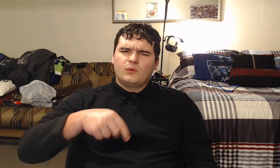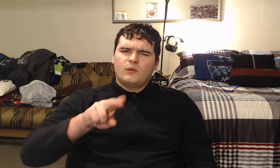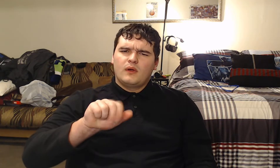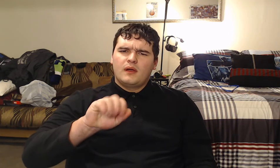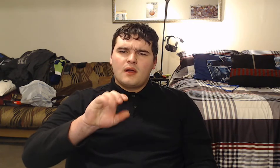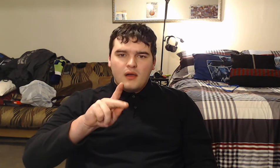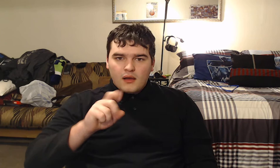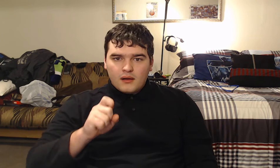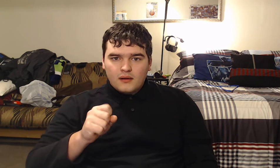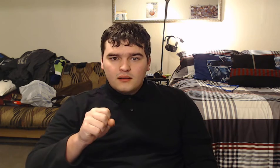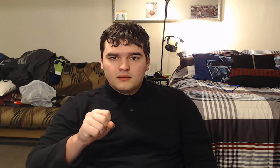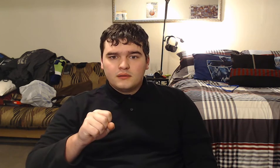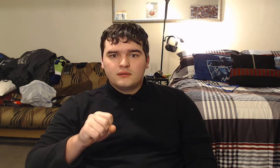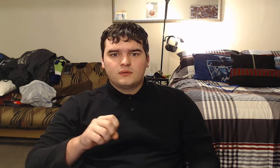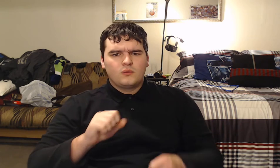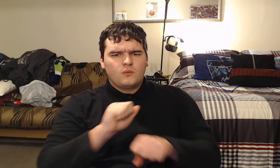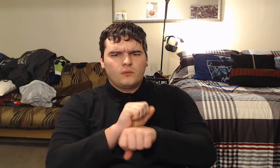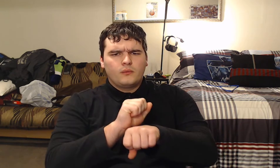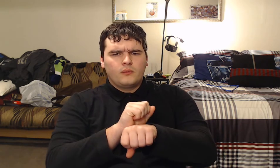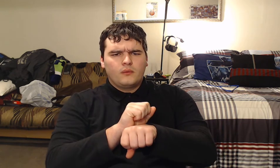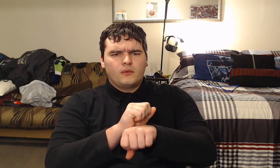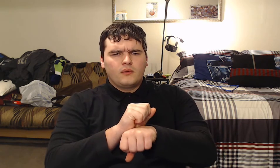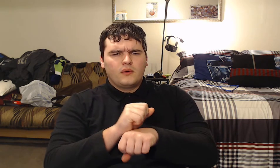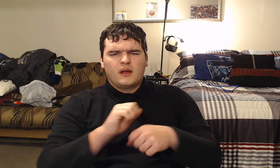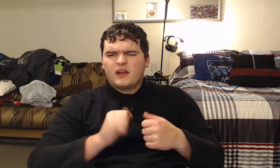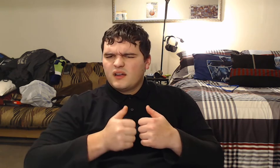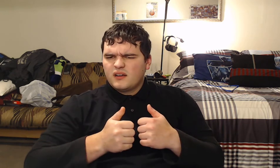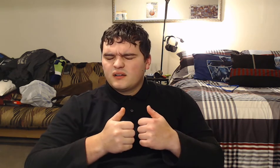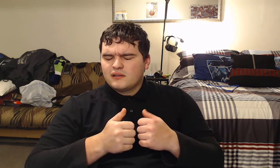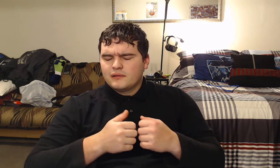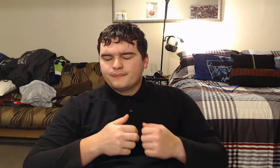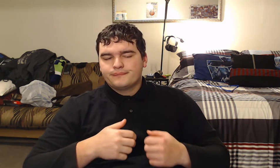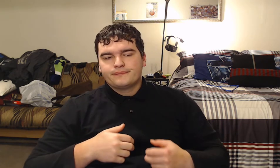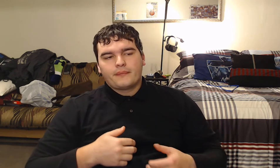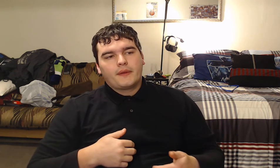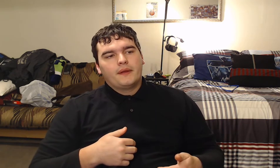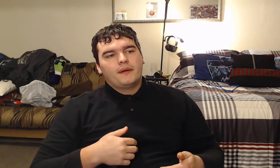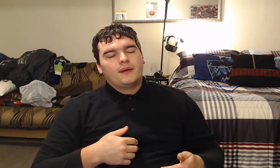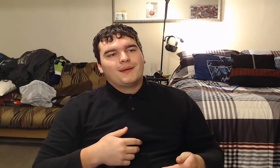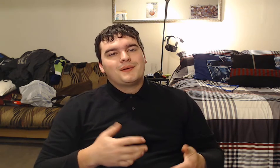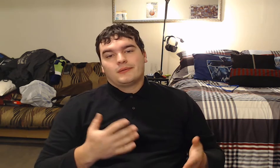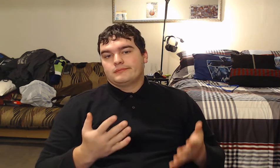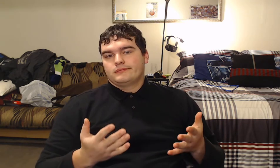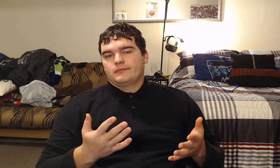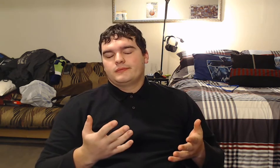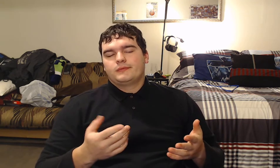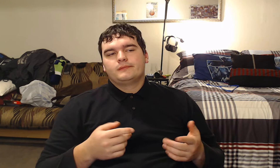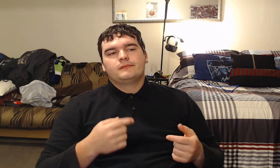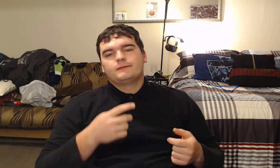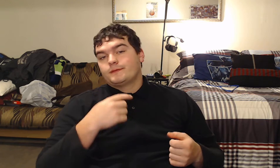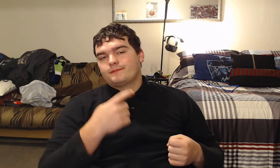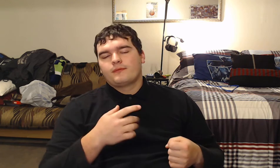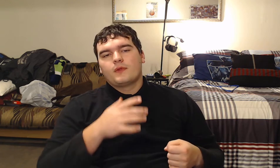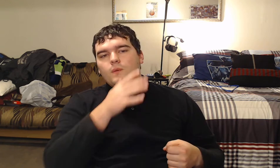Well, let's say a woman has a sore throat. She goes to a quack.